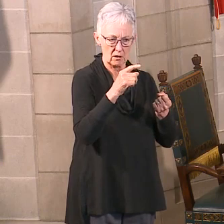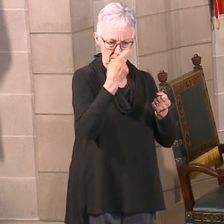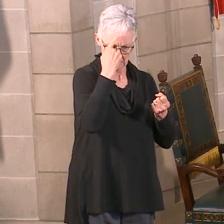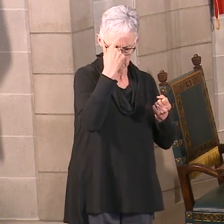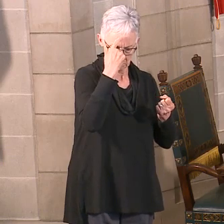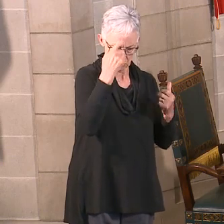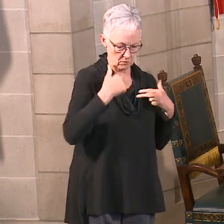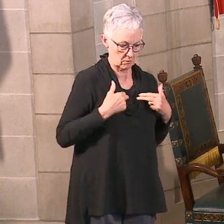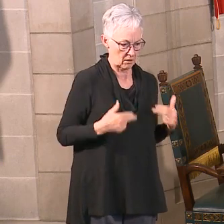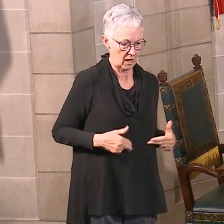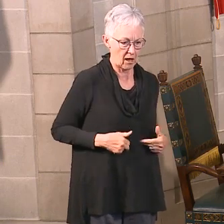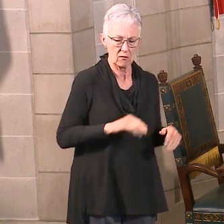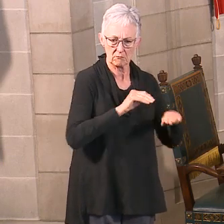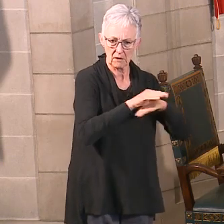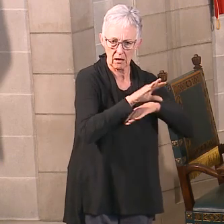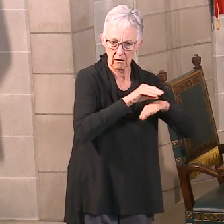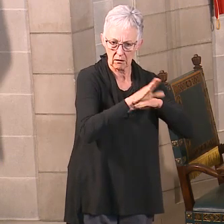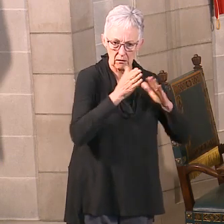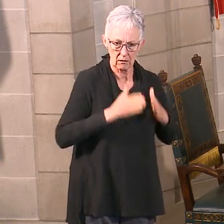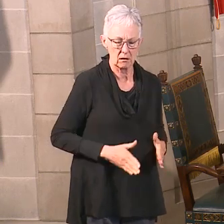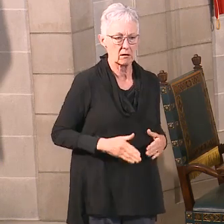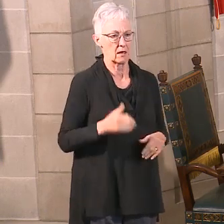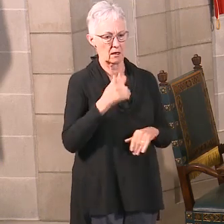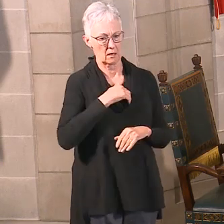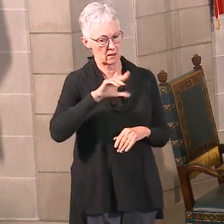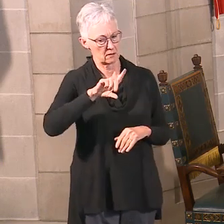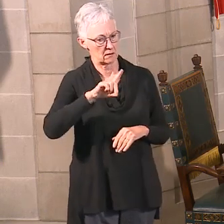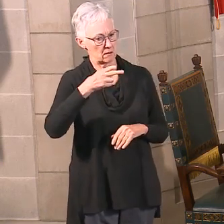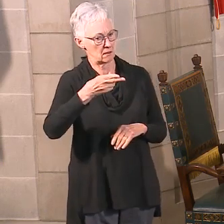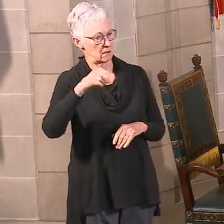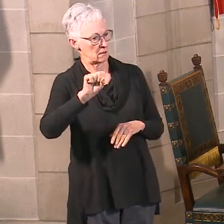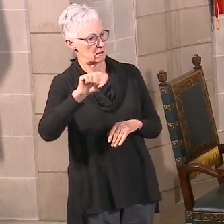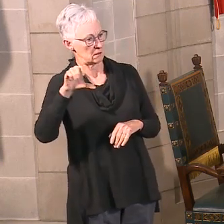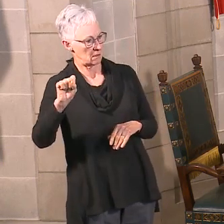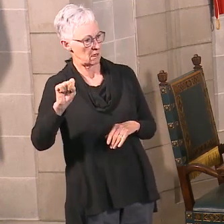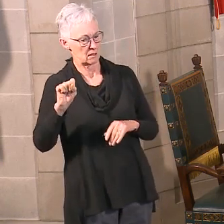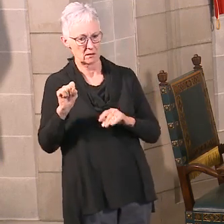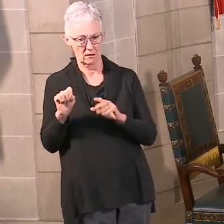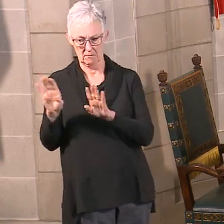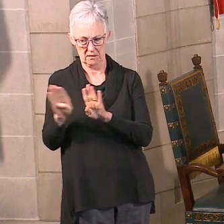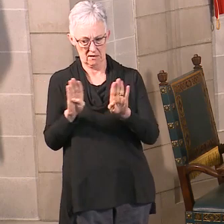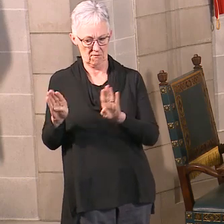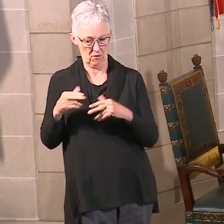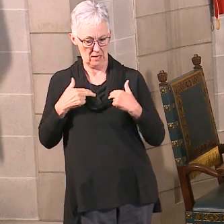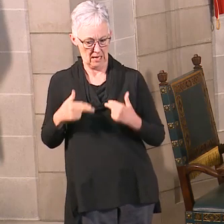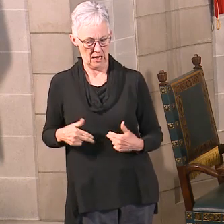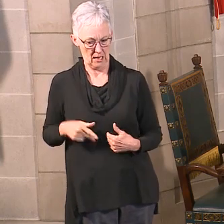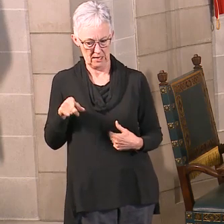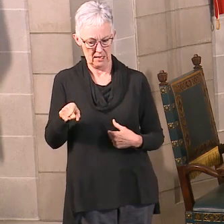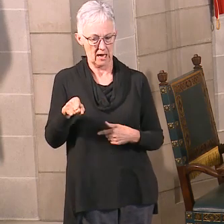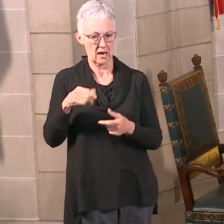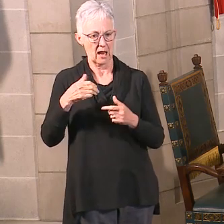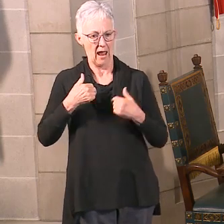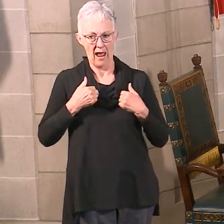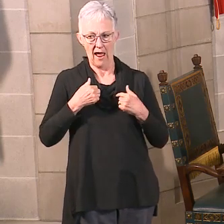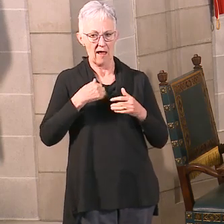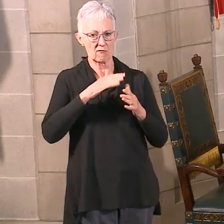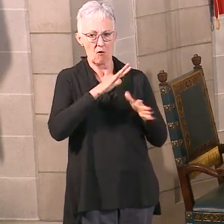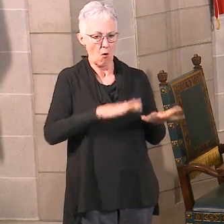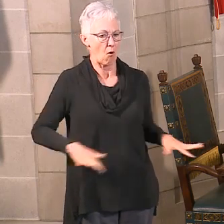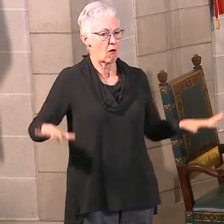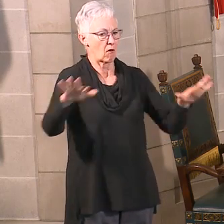providers. We have our DHHS Division of Behavioral Health regions who help coordinate our system.